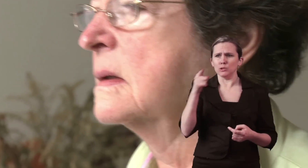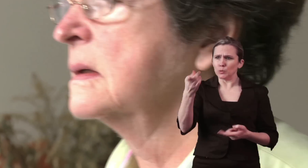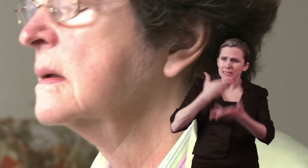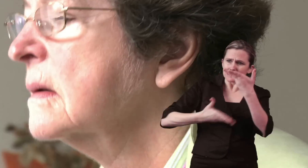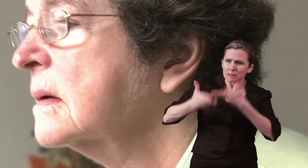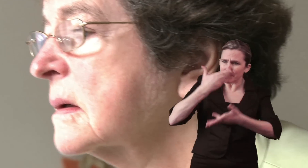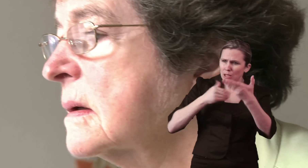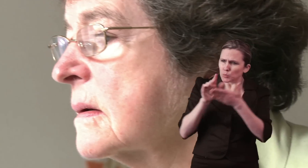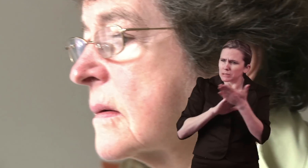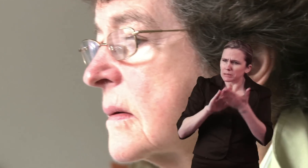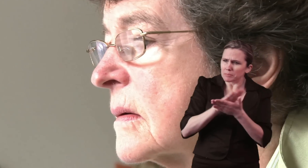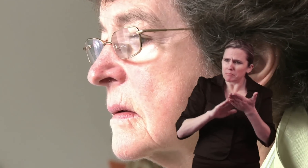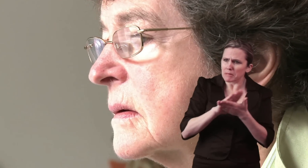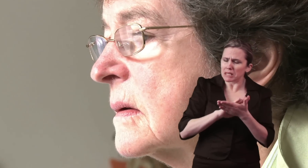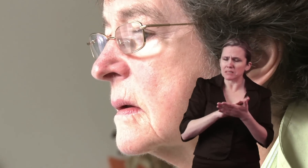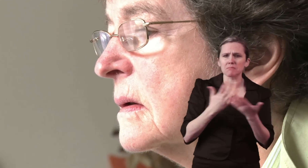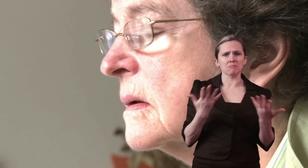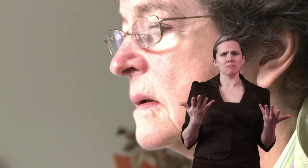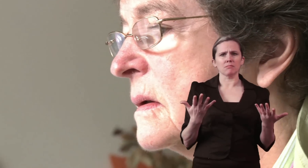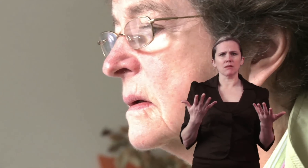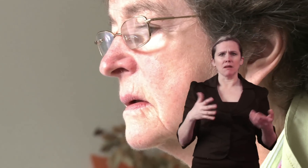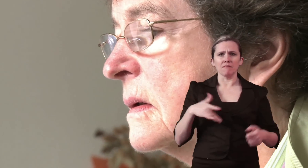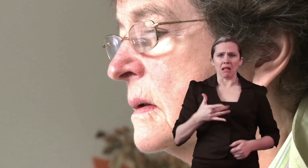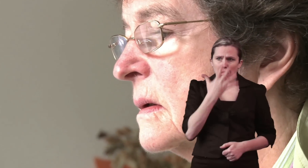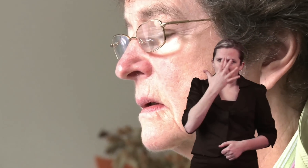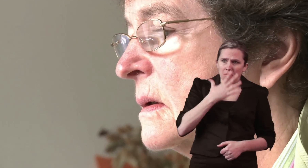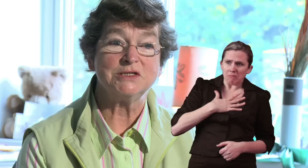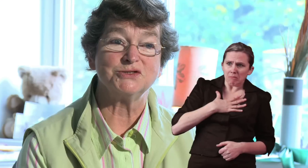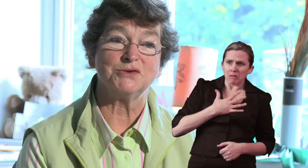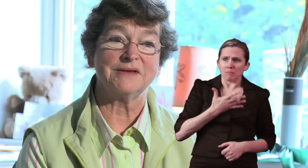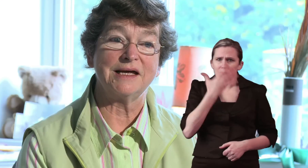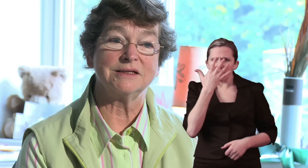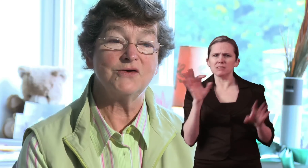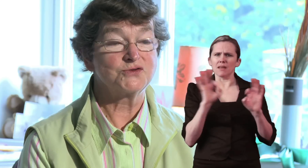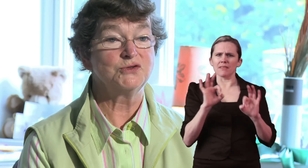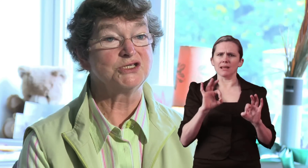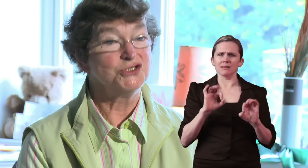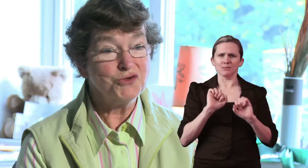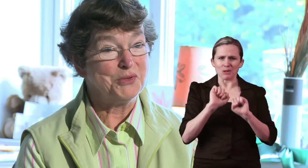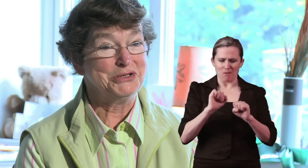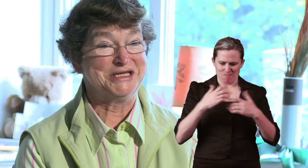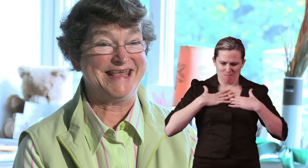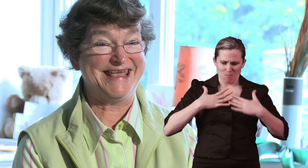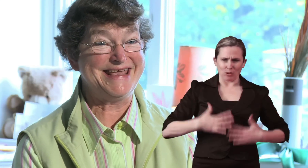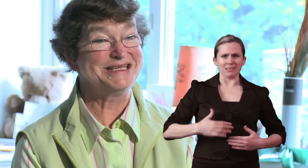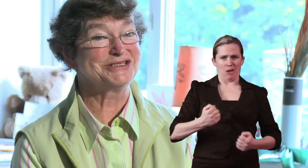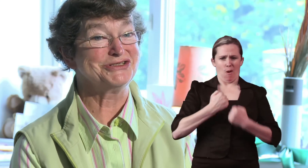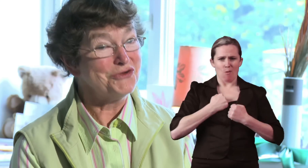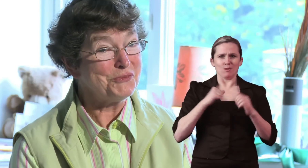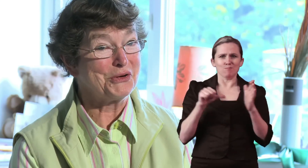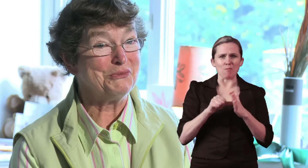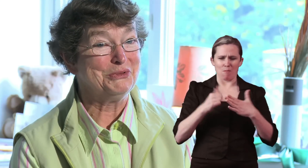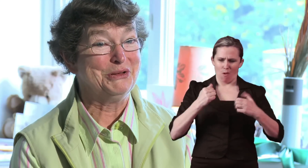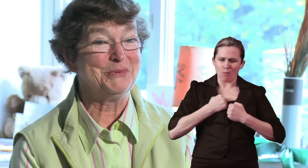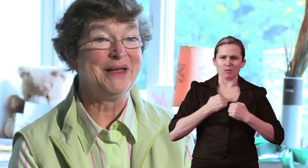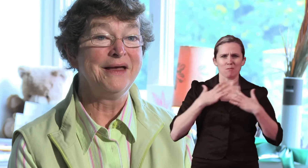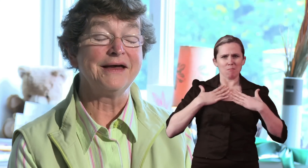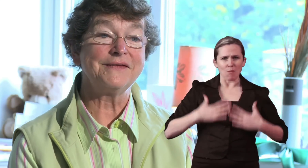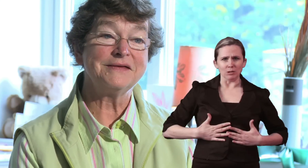explain that and there's no shame in doing that after all it's your body it's your problem and